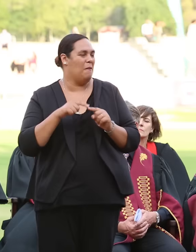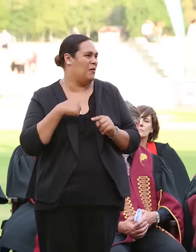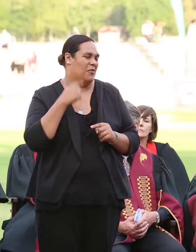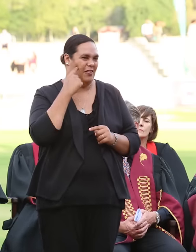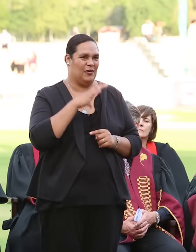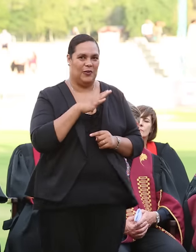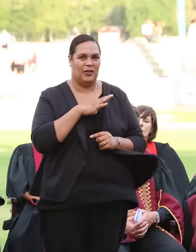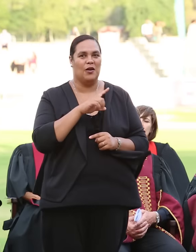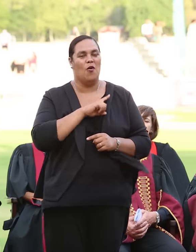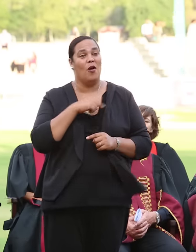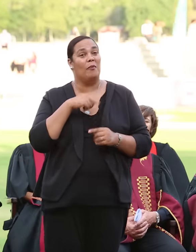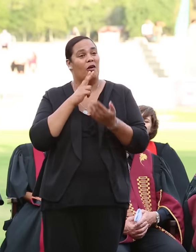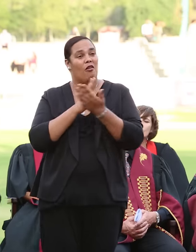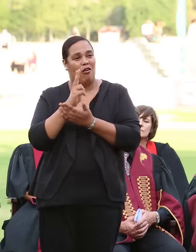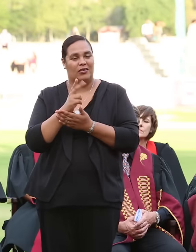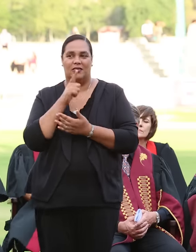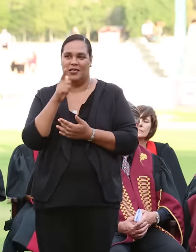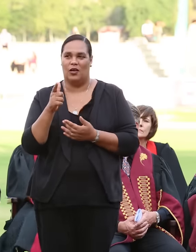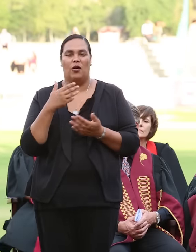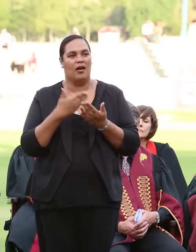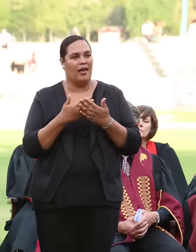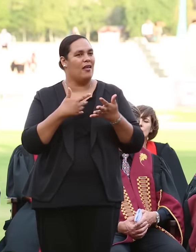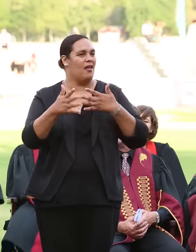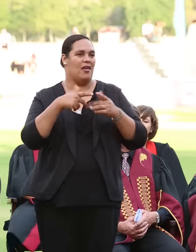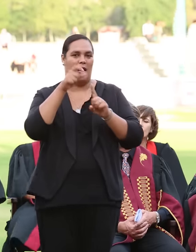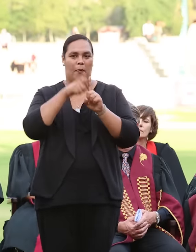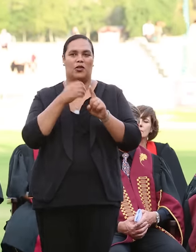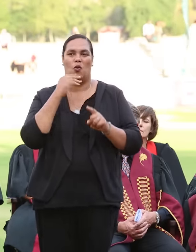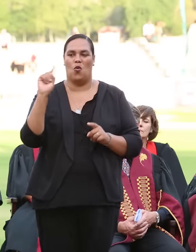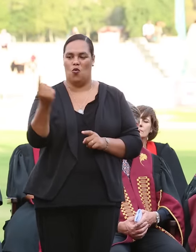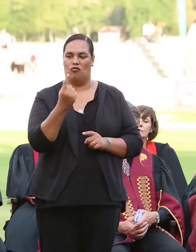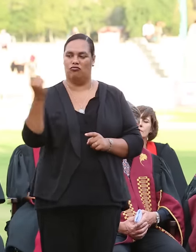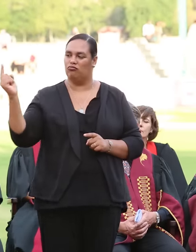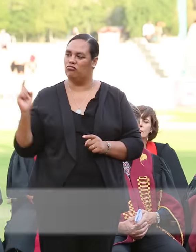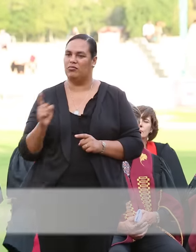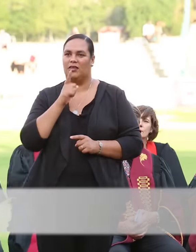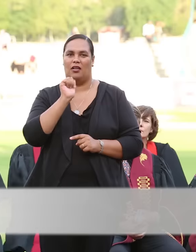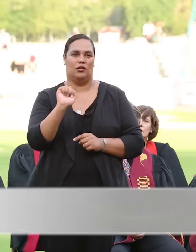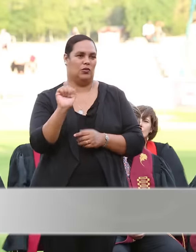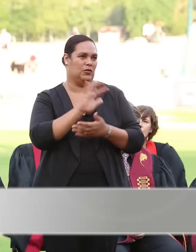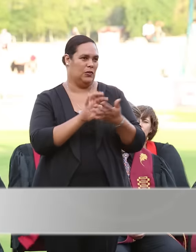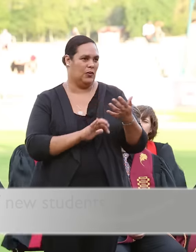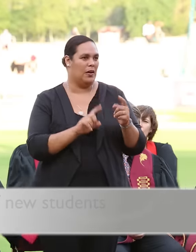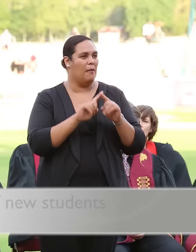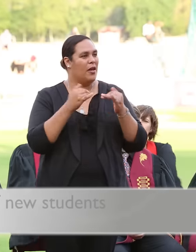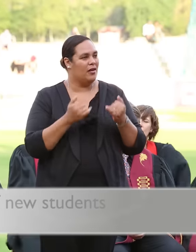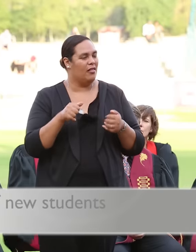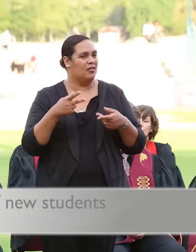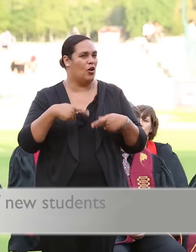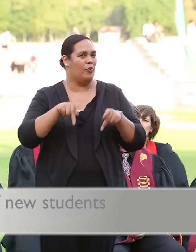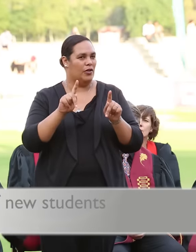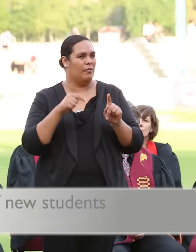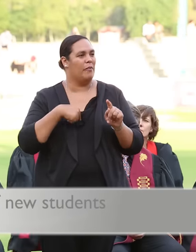because to be entirely honest, it could be anyone up on the stage telling their story. But I'd like to take this chance